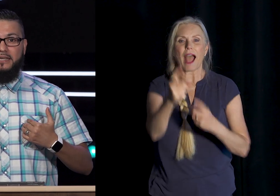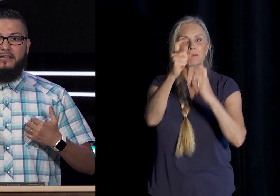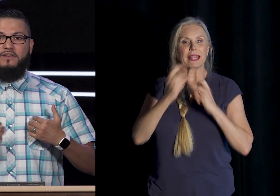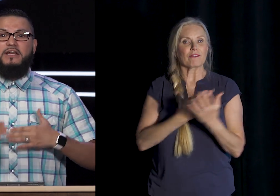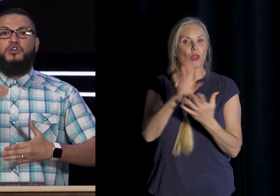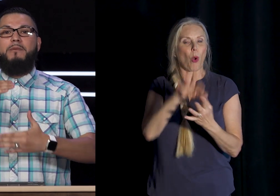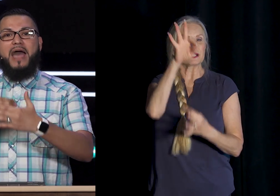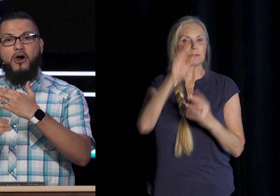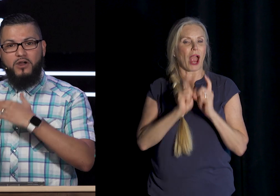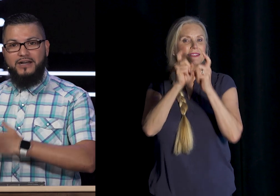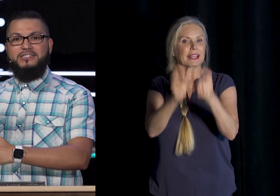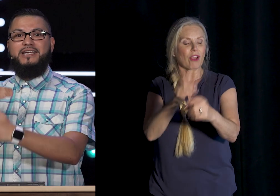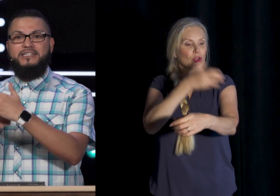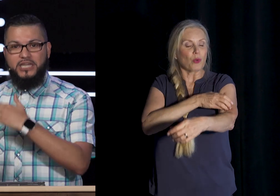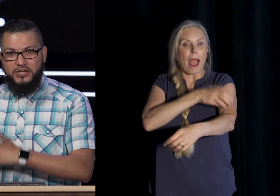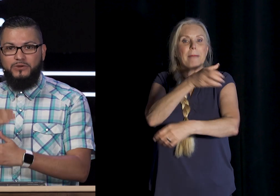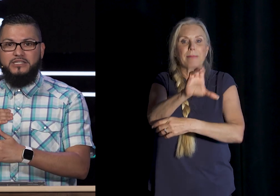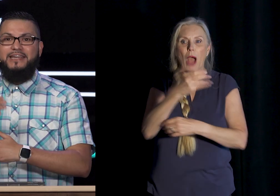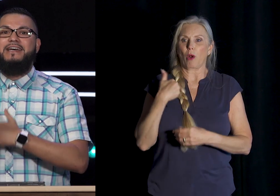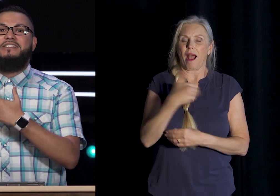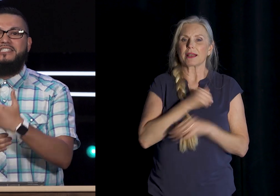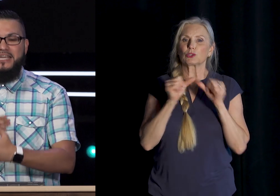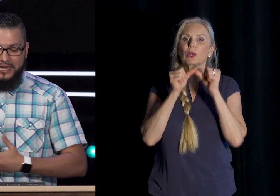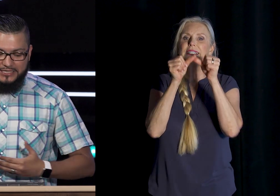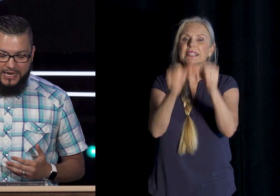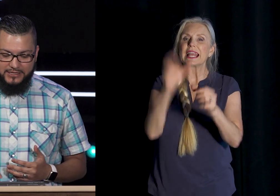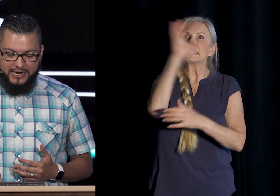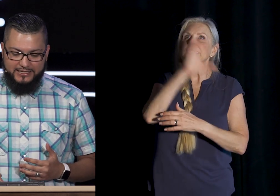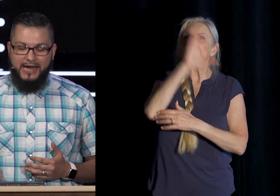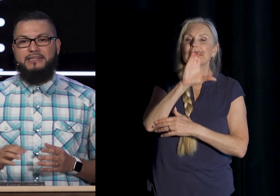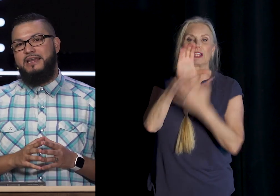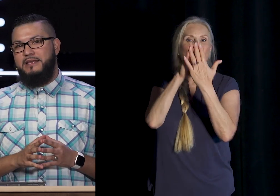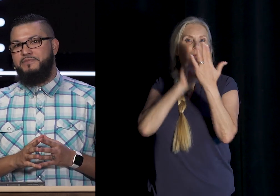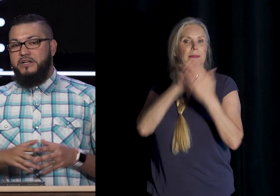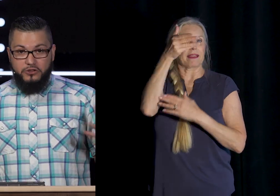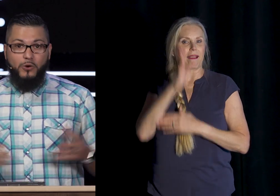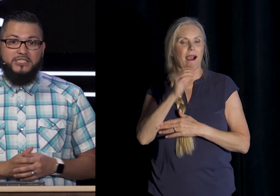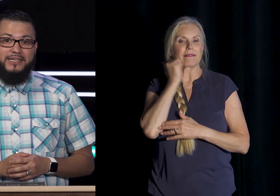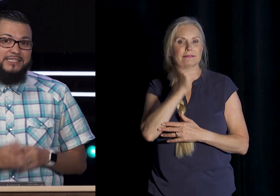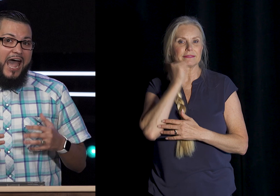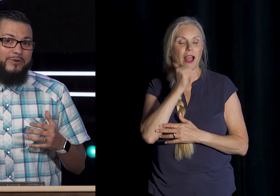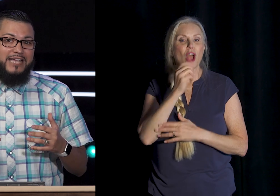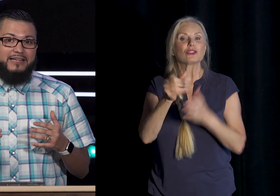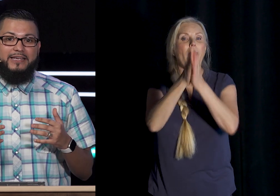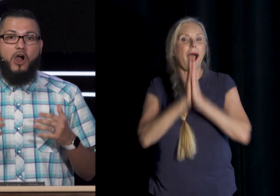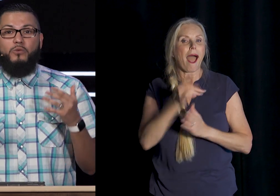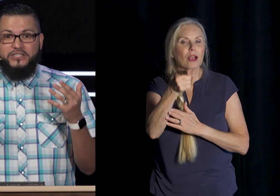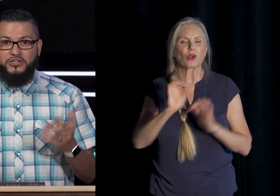a gift To empower us To continuously Seeking to imitate God daily So the question is How exactly Are we to